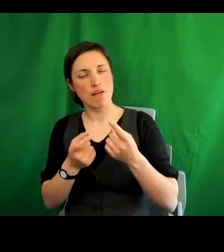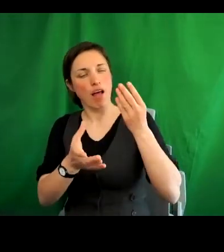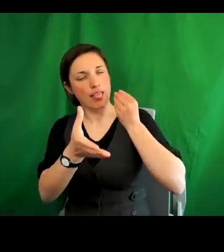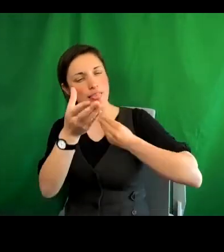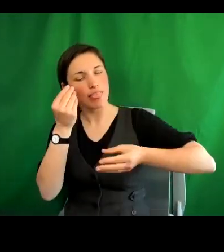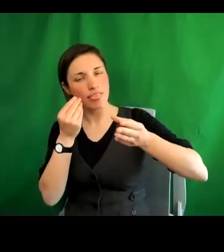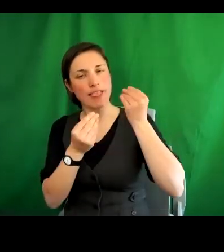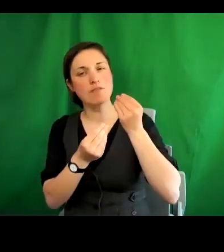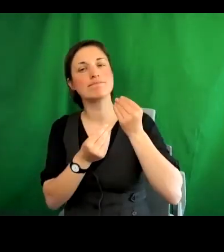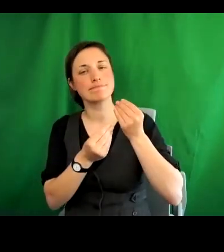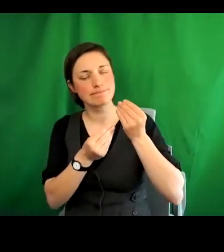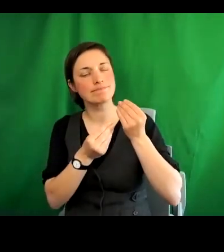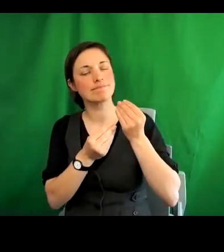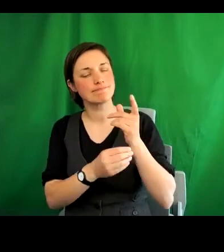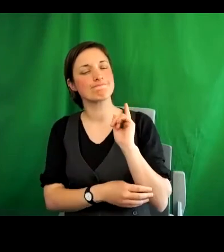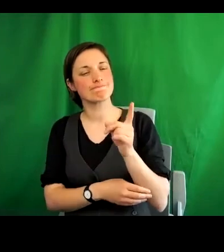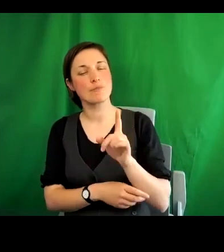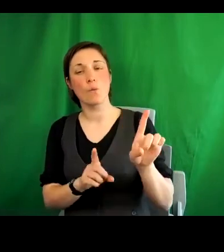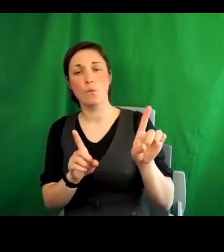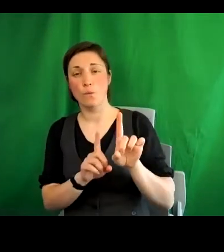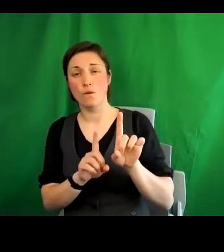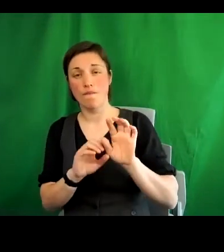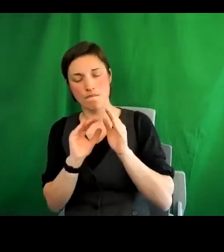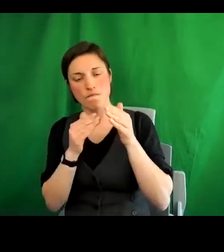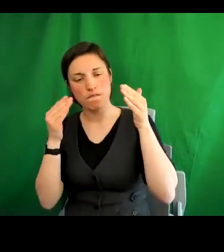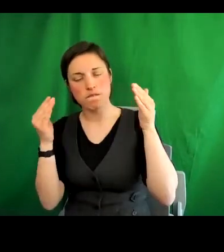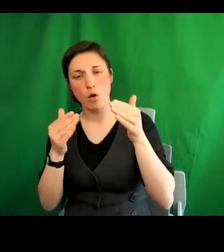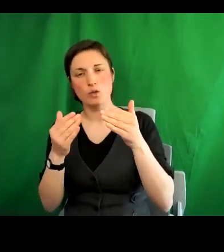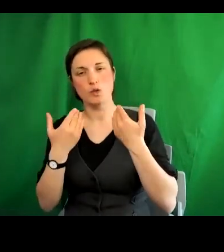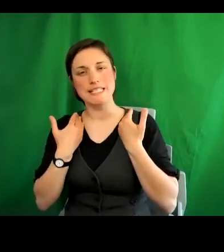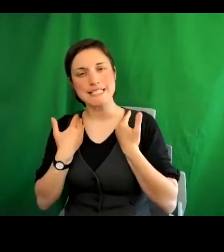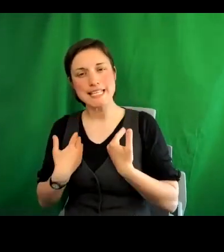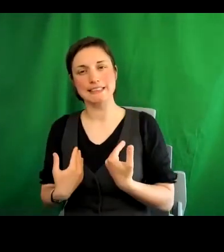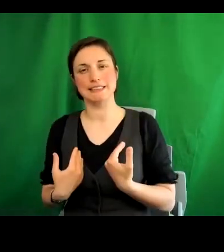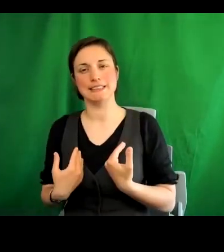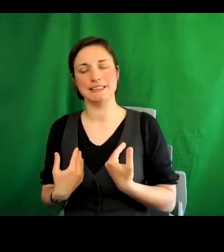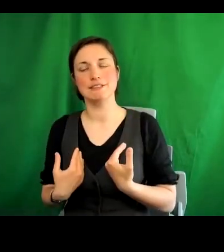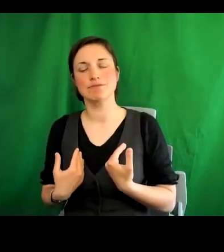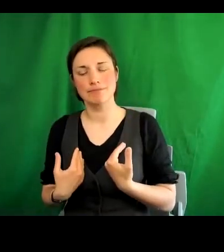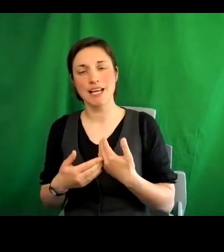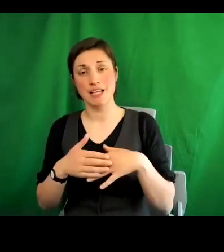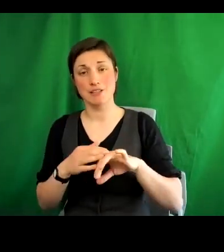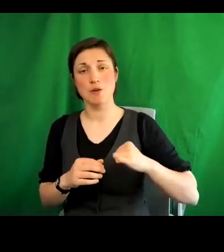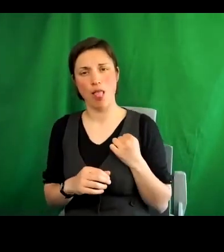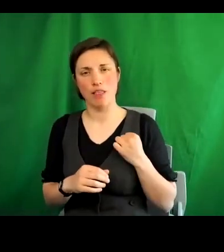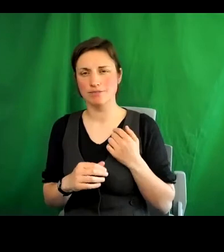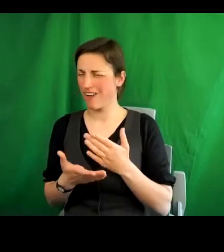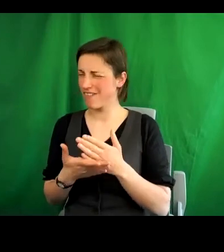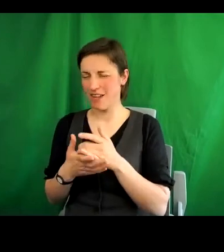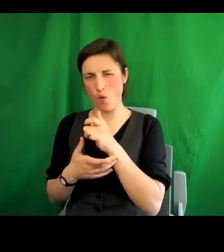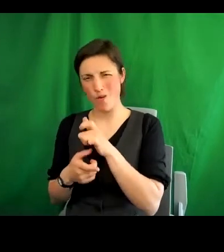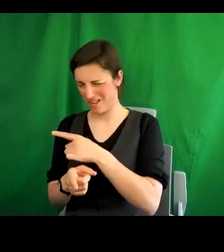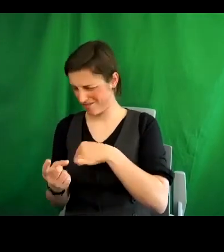I was struck by the emphasis on dignity in much of the literature on Scotland, which isn't a term we've used a great deal